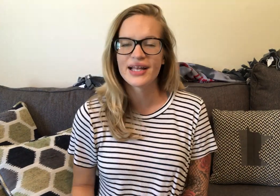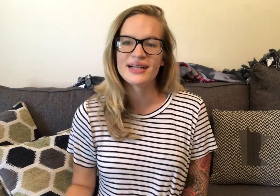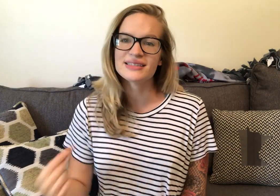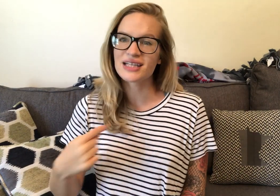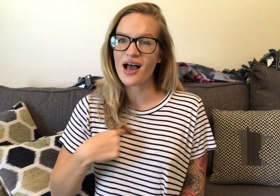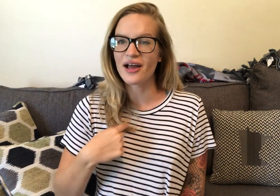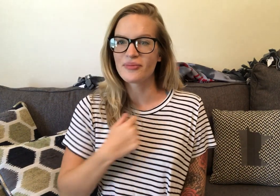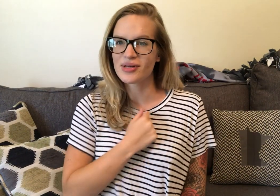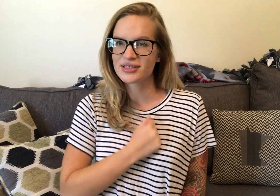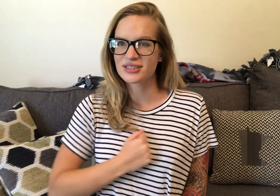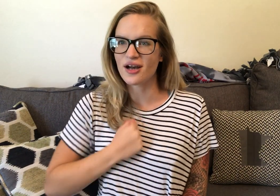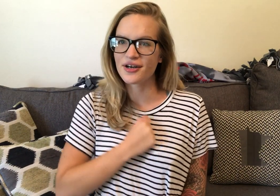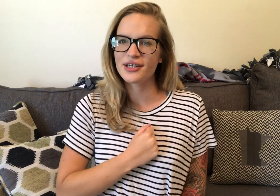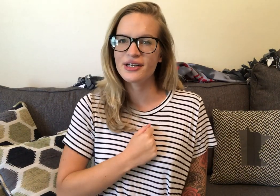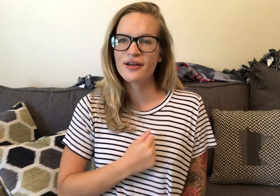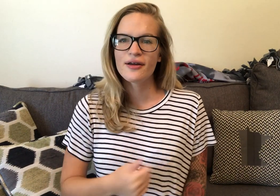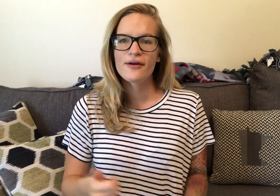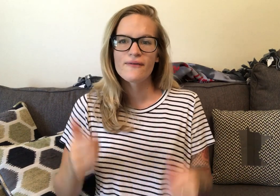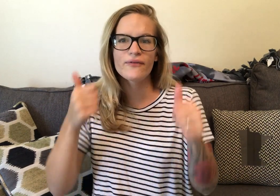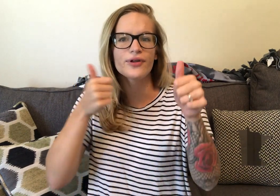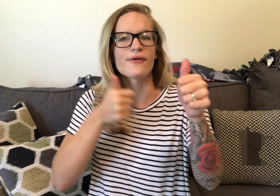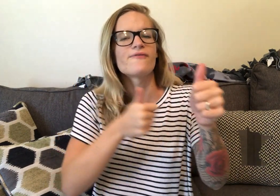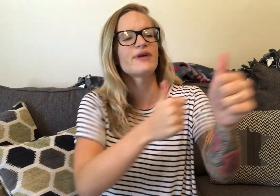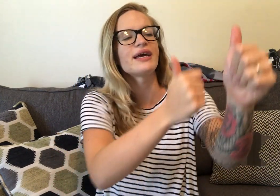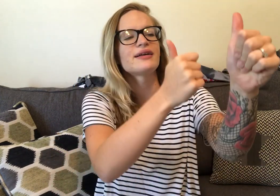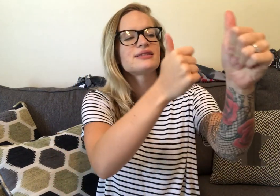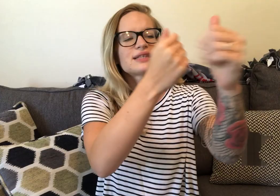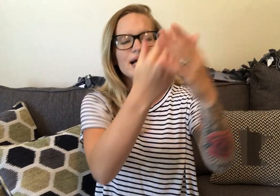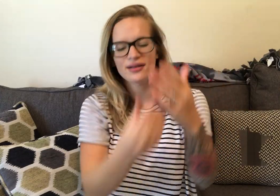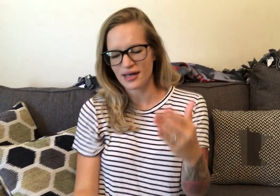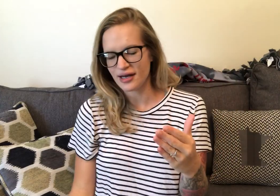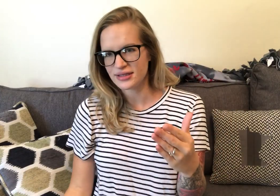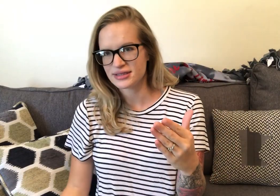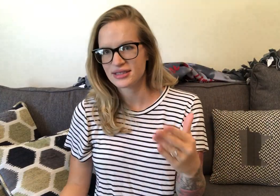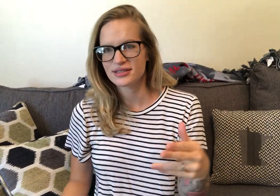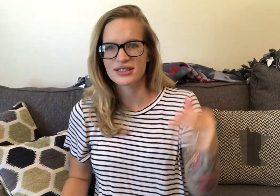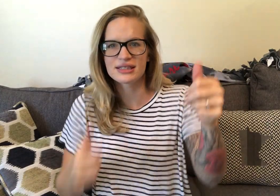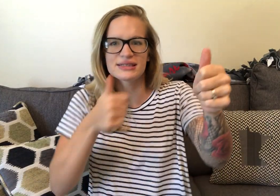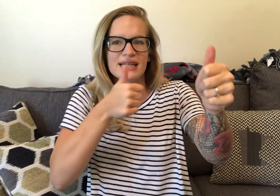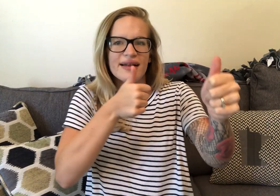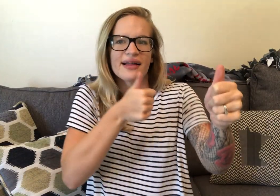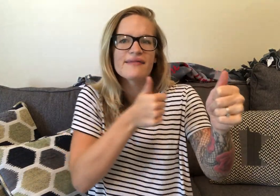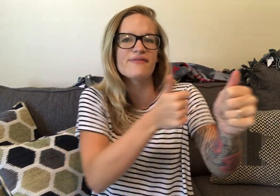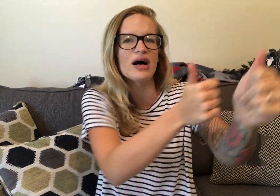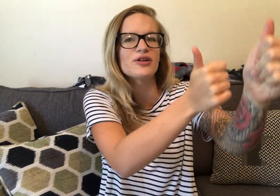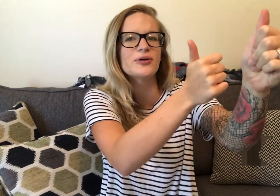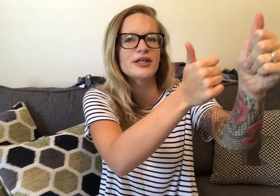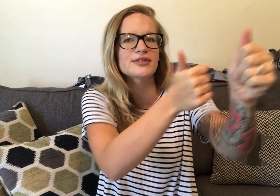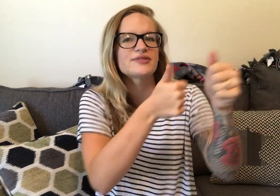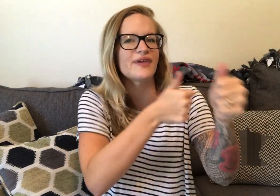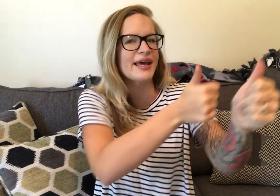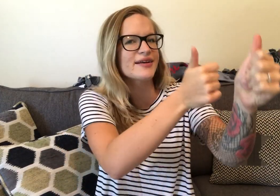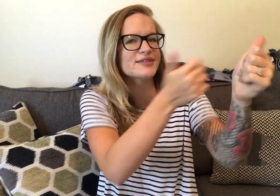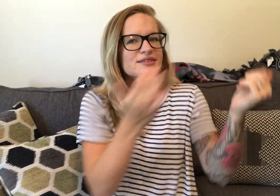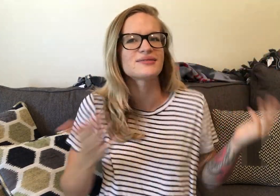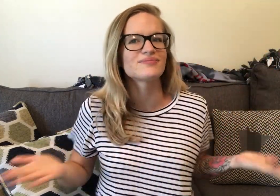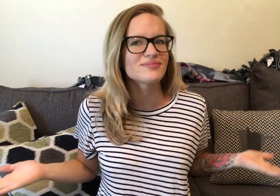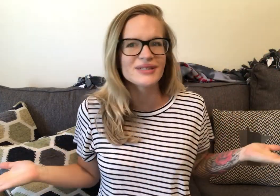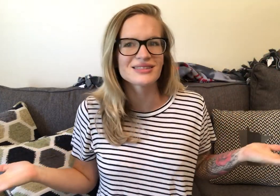And it's. I'm sorry. For the fans. I lost. So this is kind of like followers. Fans. Means